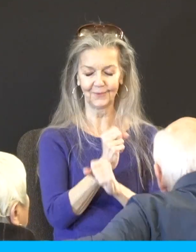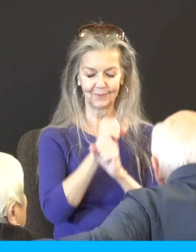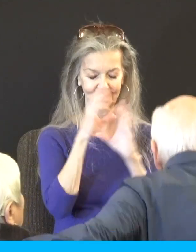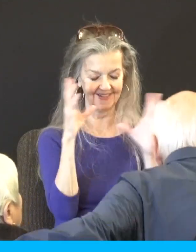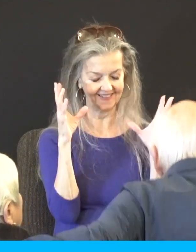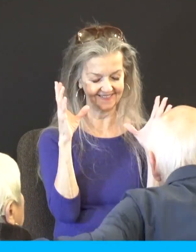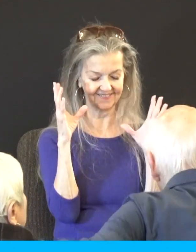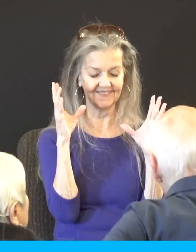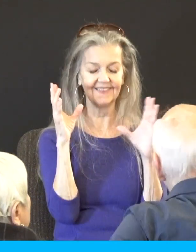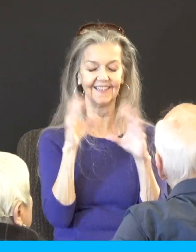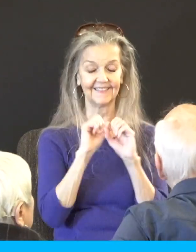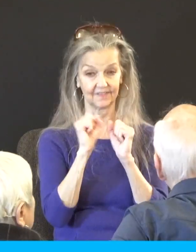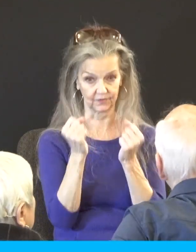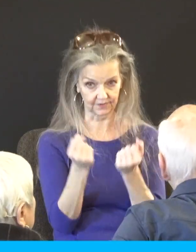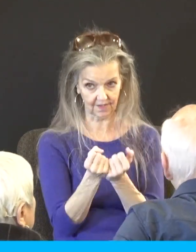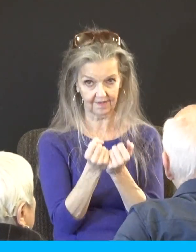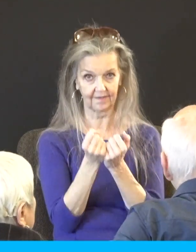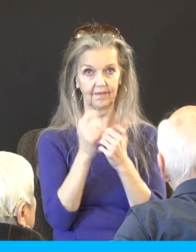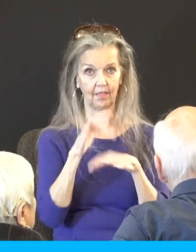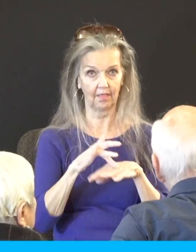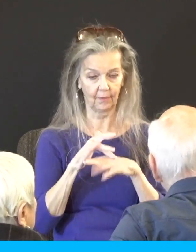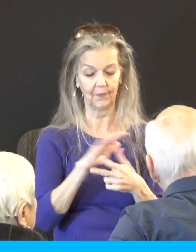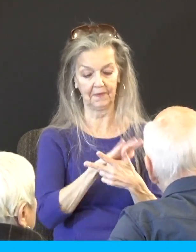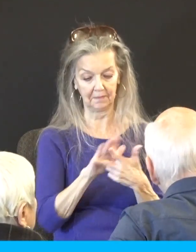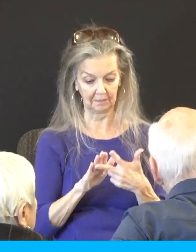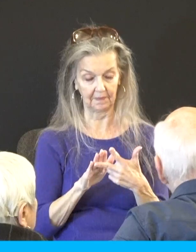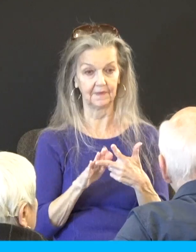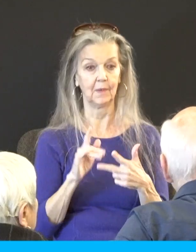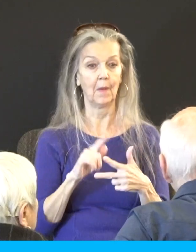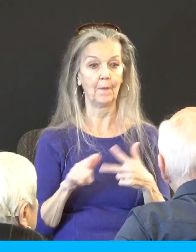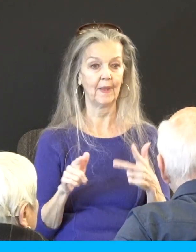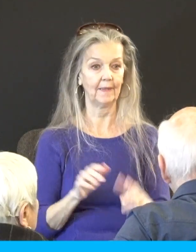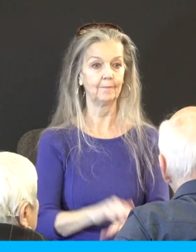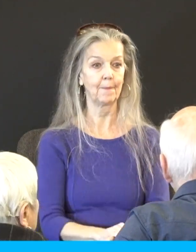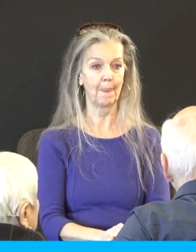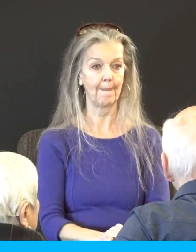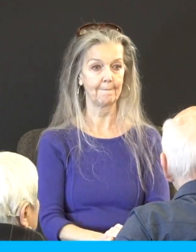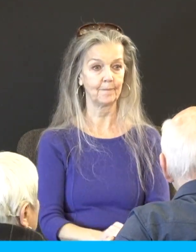sex, and lawsuits. I know you're thinking, how's that relate to today?